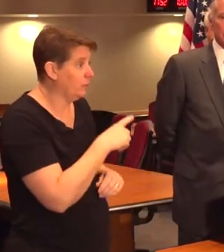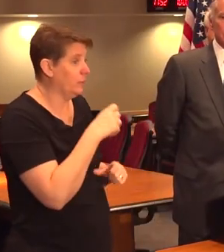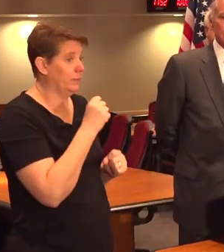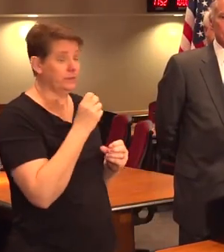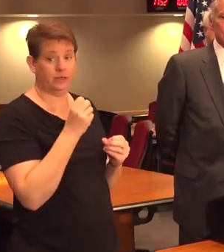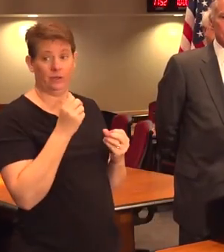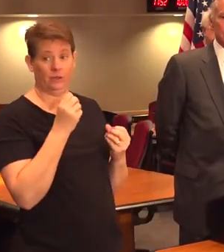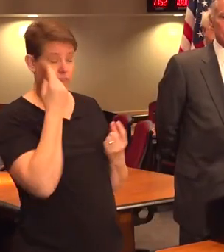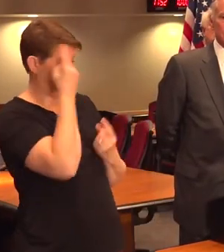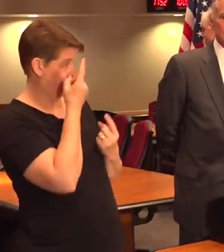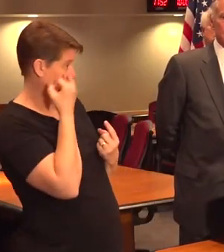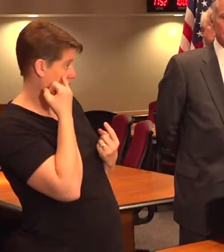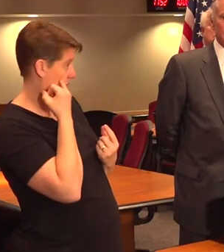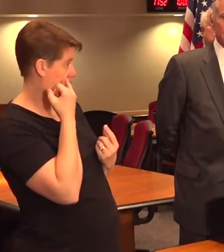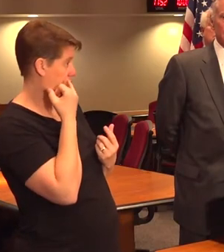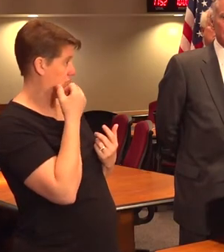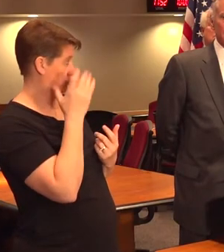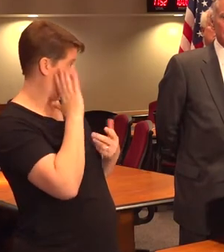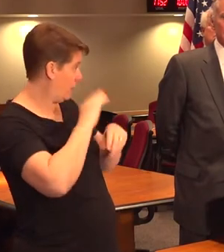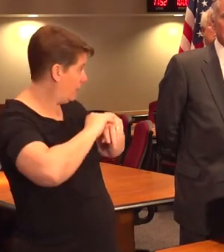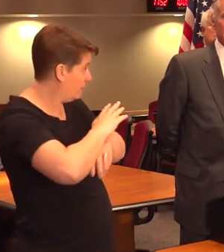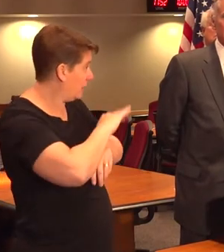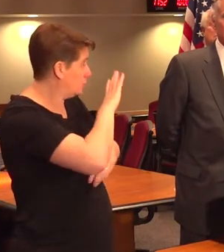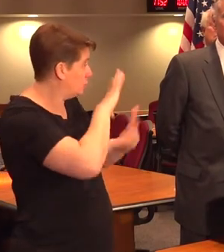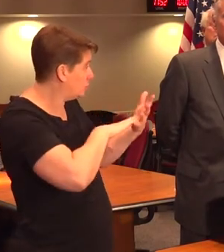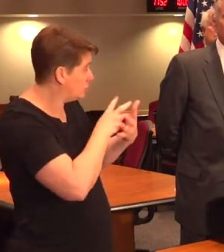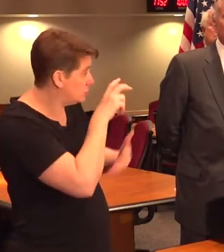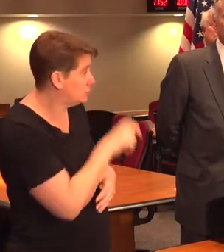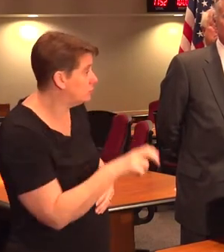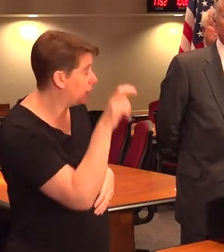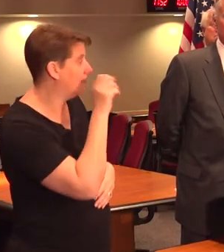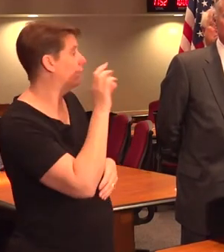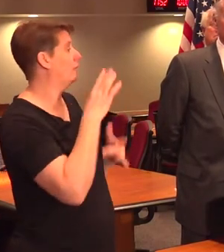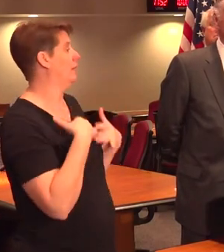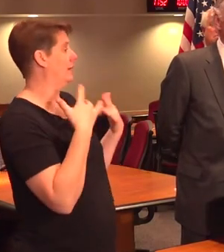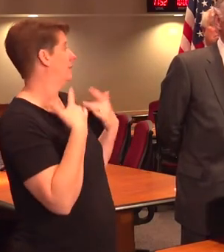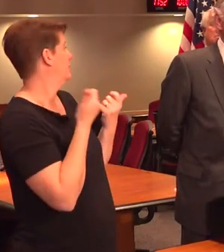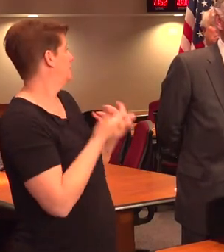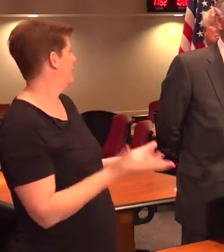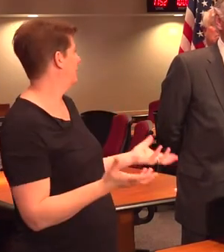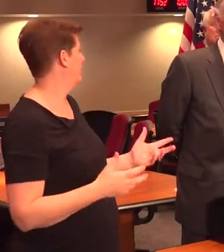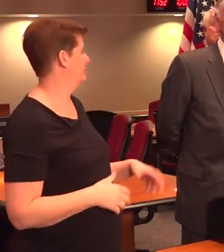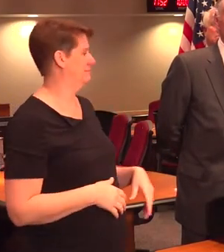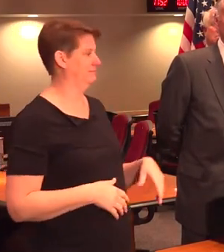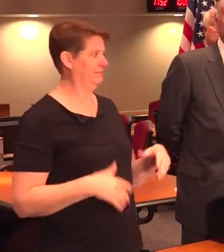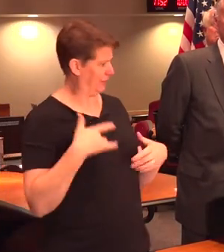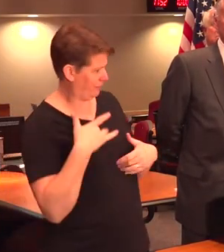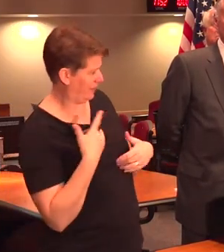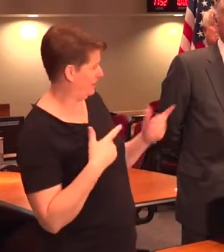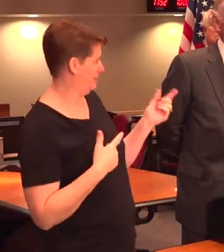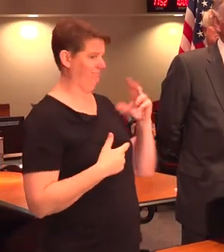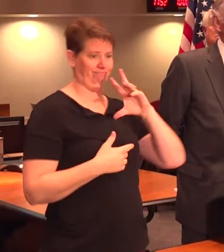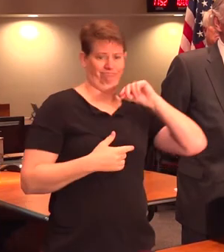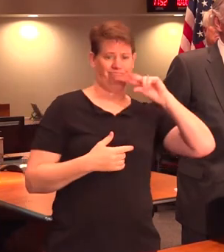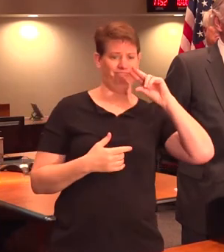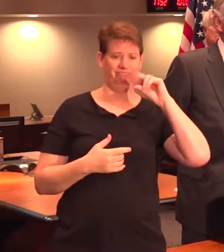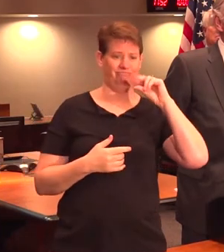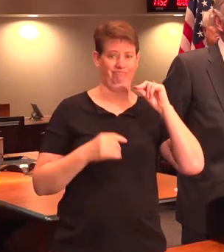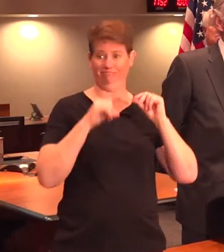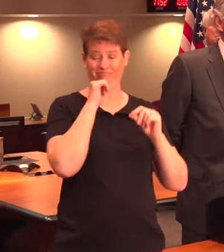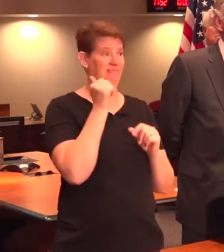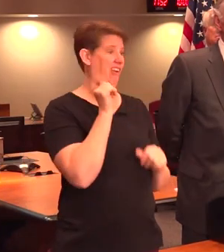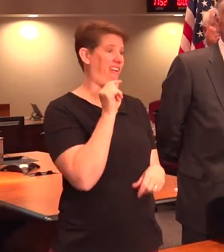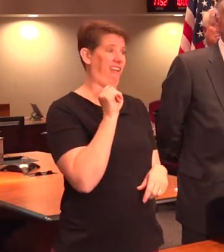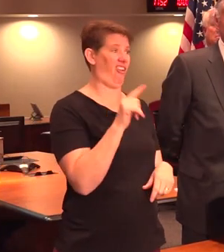You know, so I'm just wondering, you know, is this going to affect your travel schedule at all or events or anything like that? And how are you feeling? No, no, not a